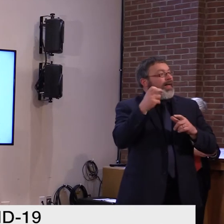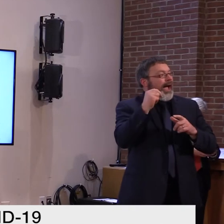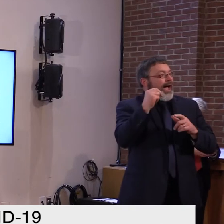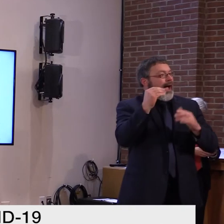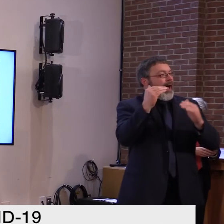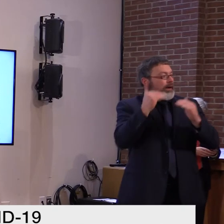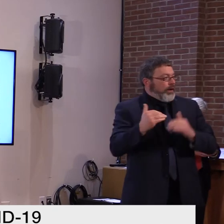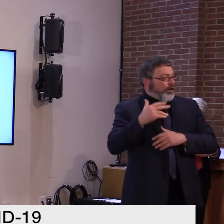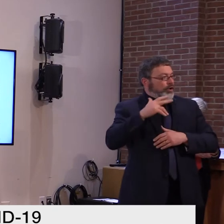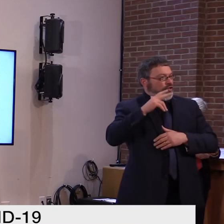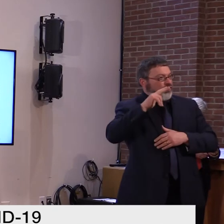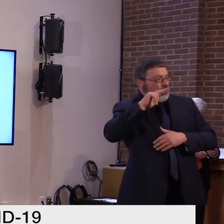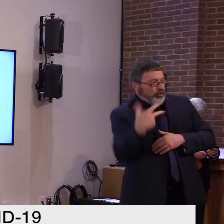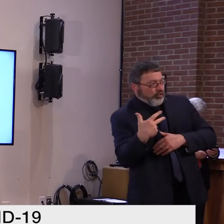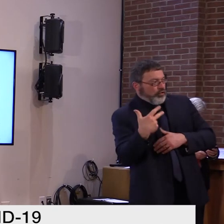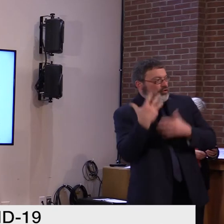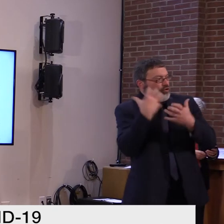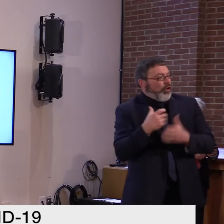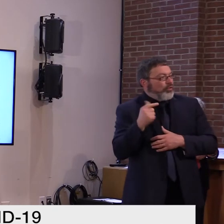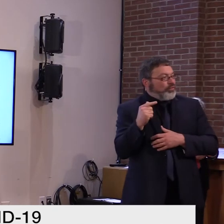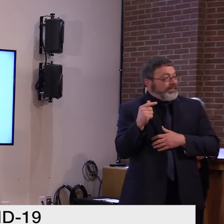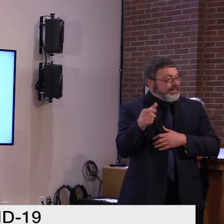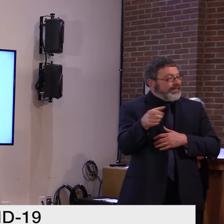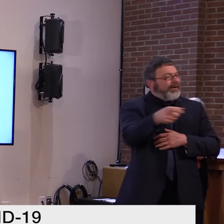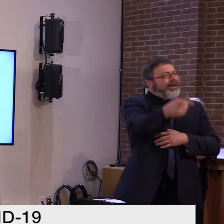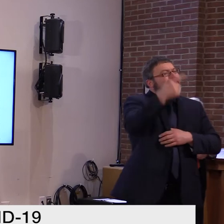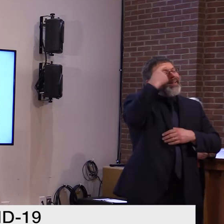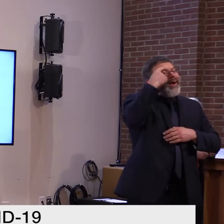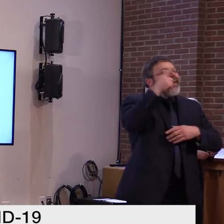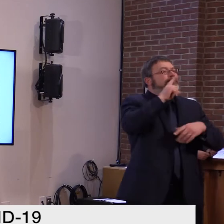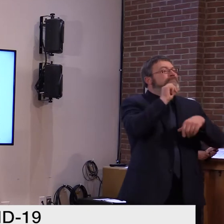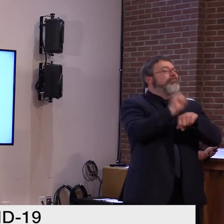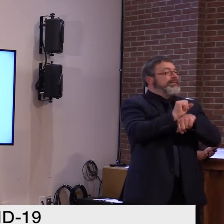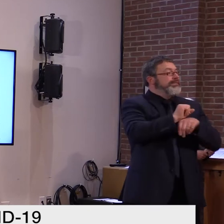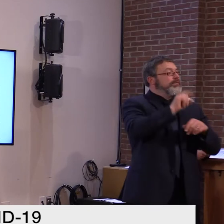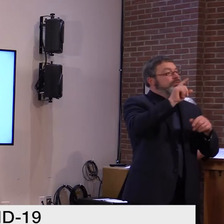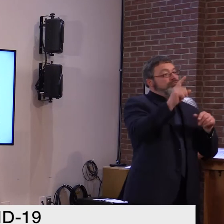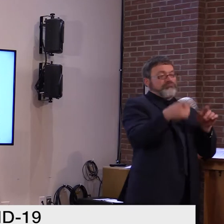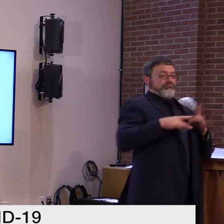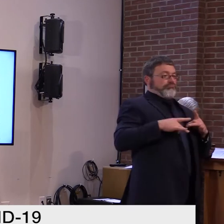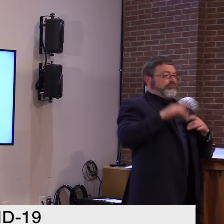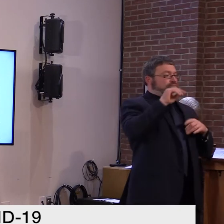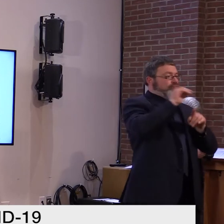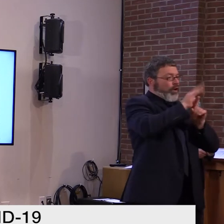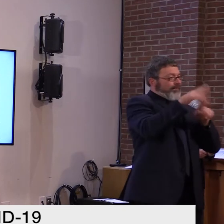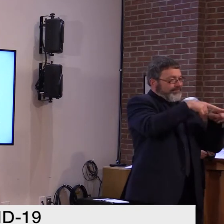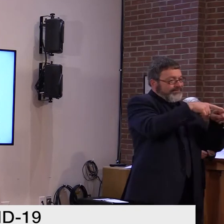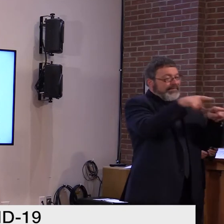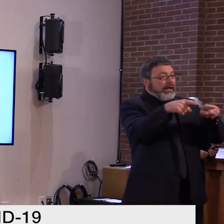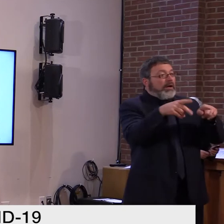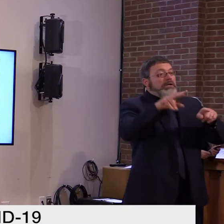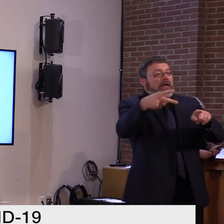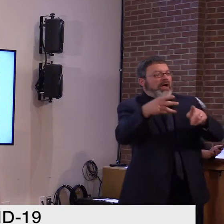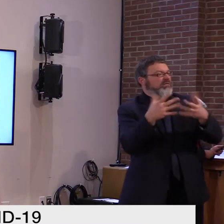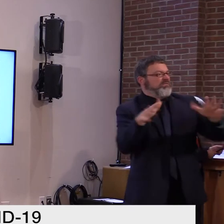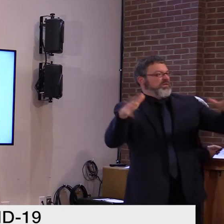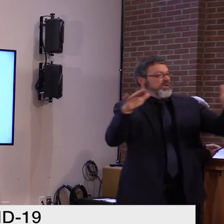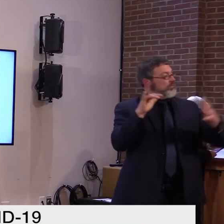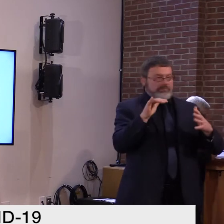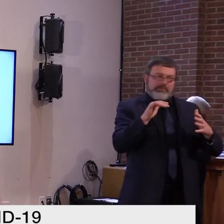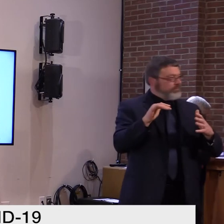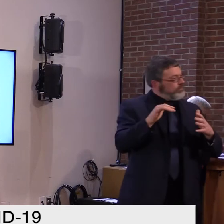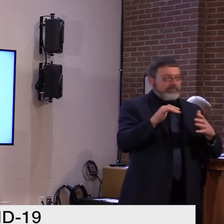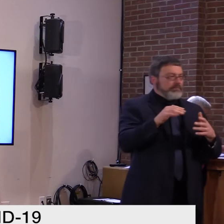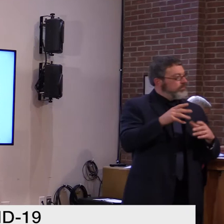happen with very innocent events that then lead to community transmission in ways that people may never have imagined.